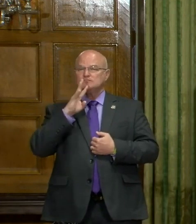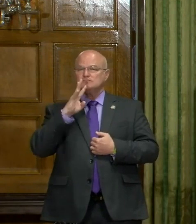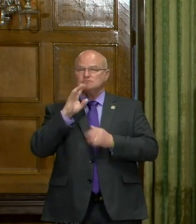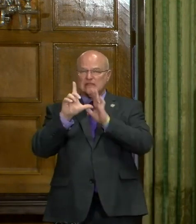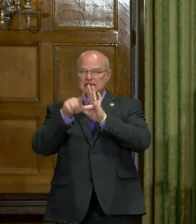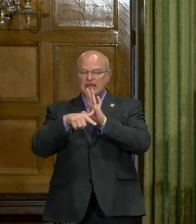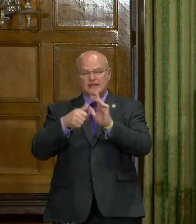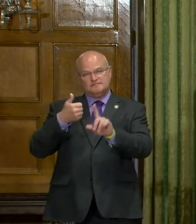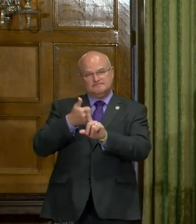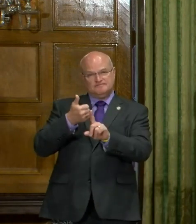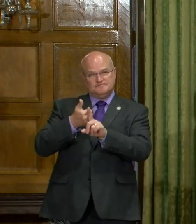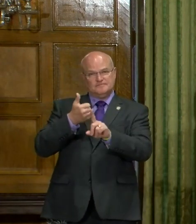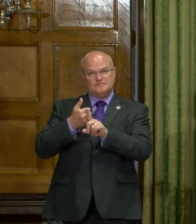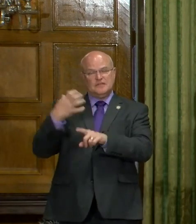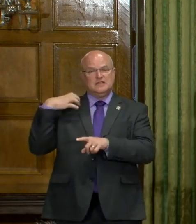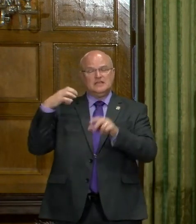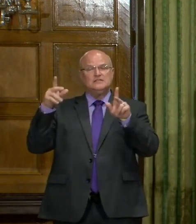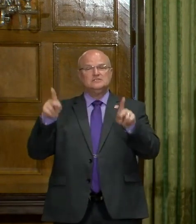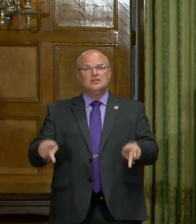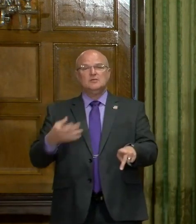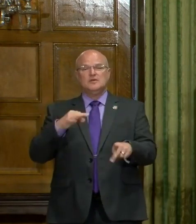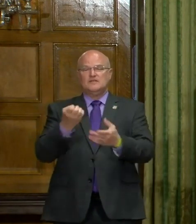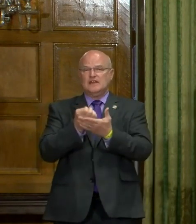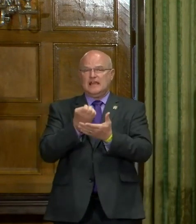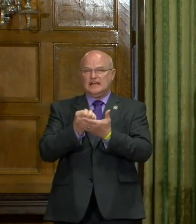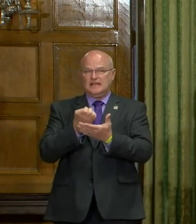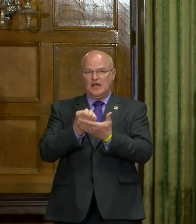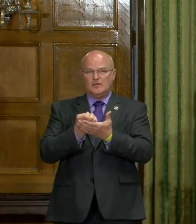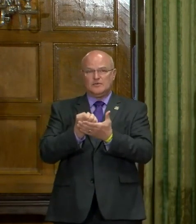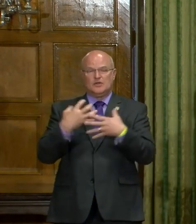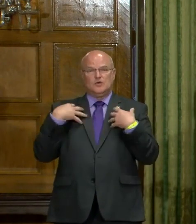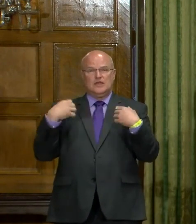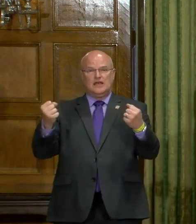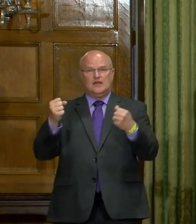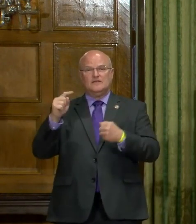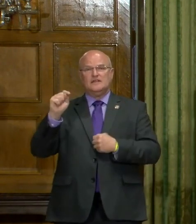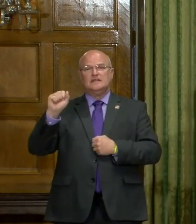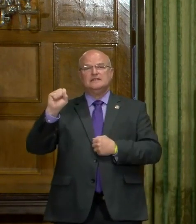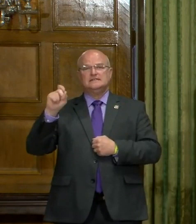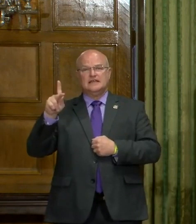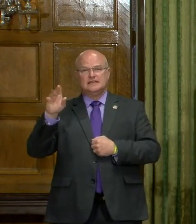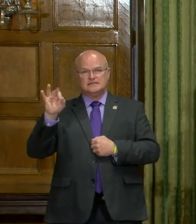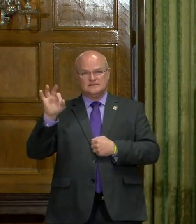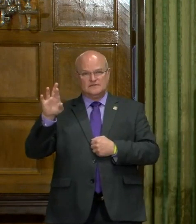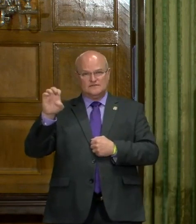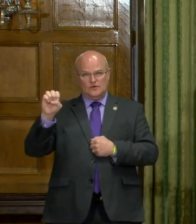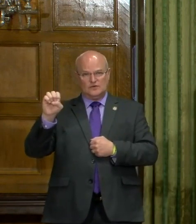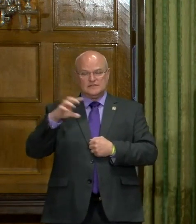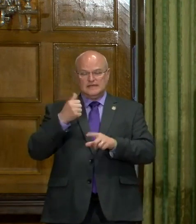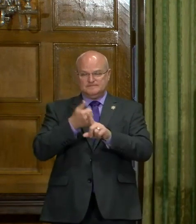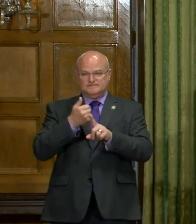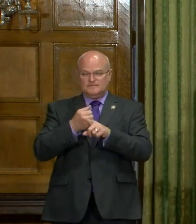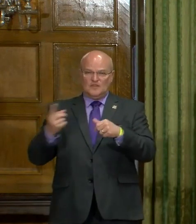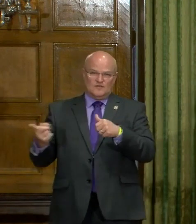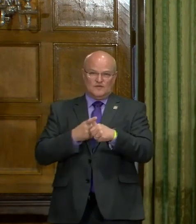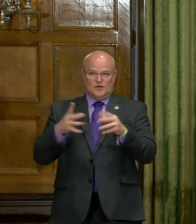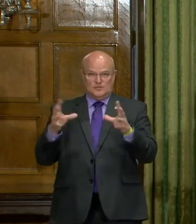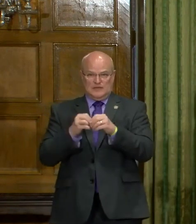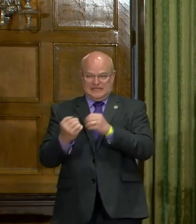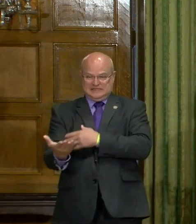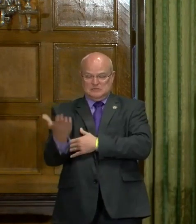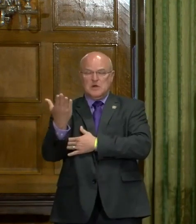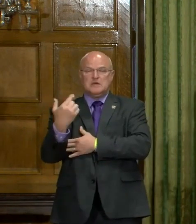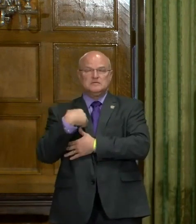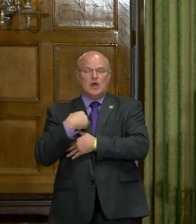a little bit later. He is chairman of our Economic Recovery Task Force. And they had their first meeting today,